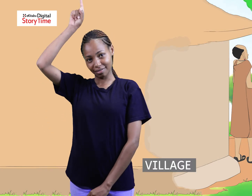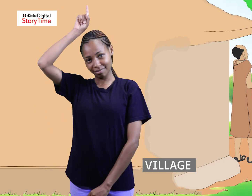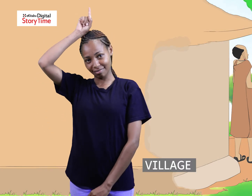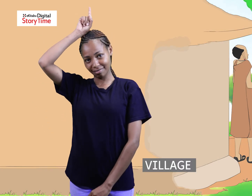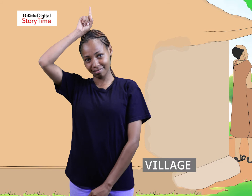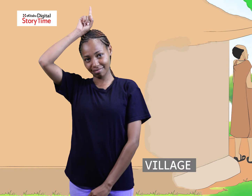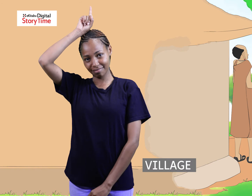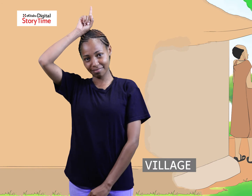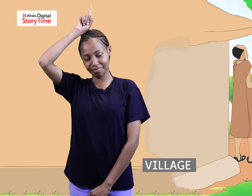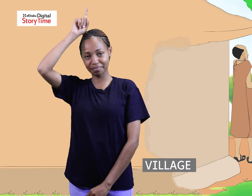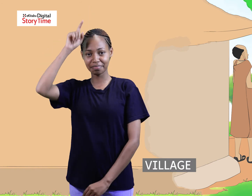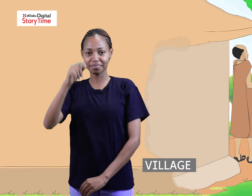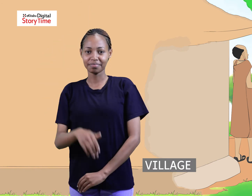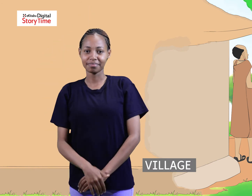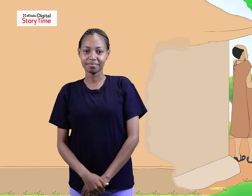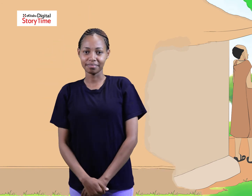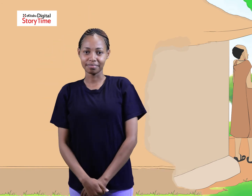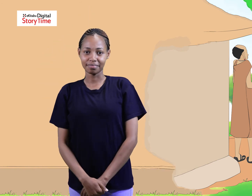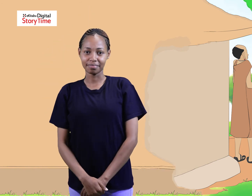Village.